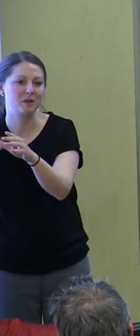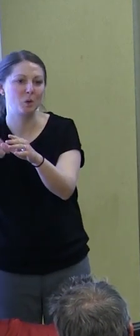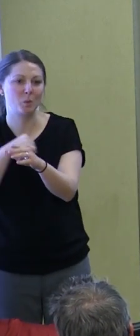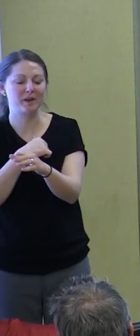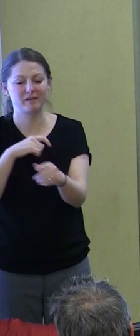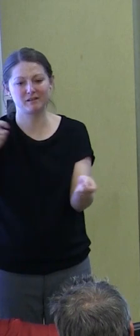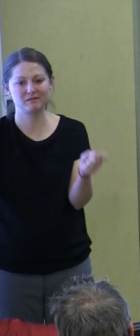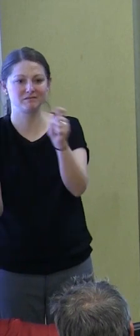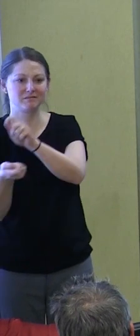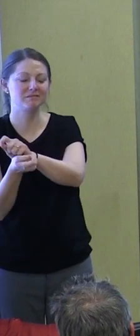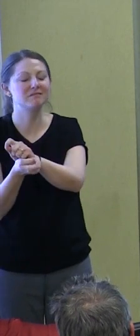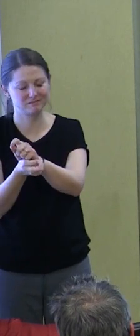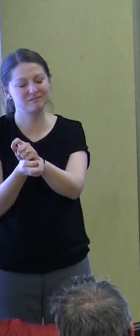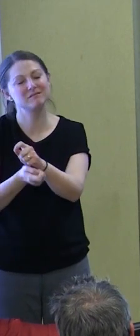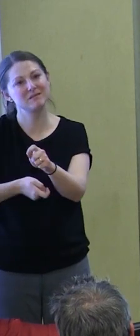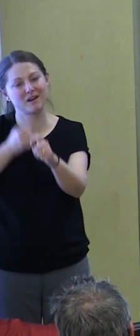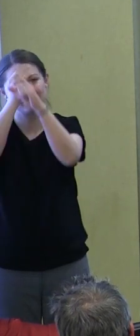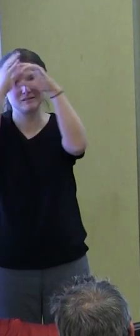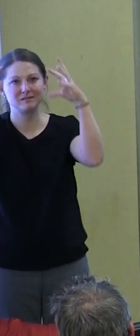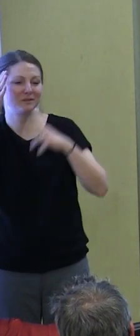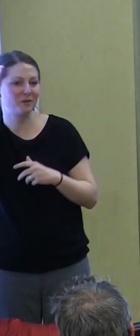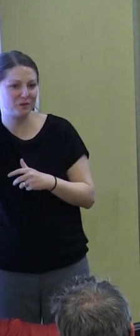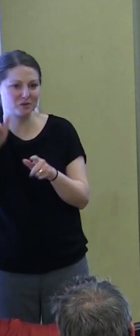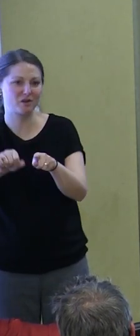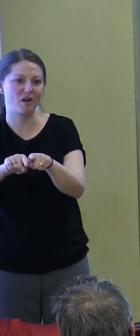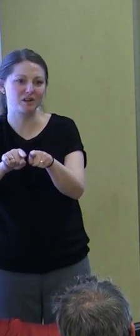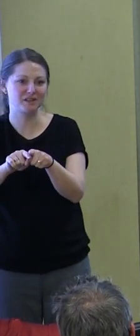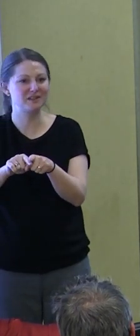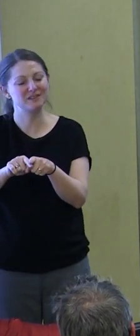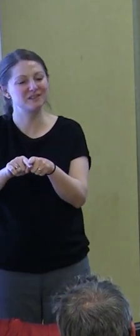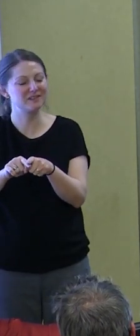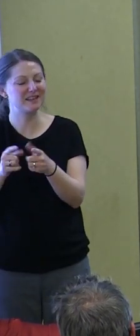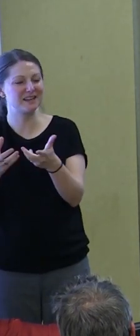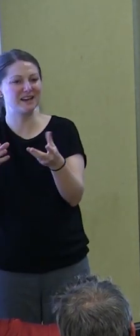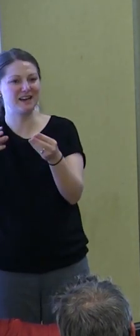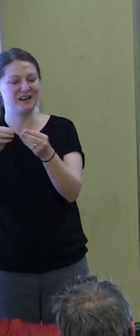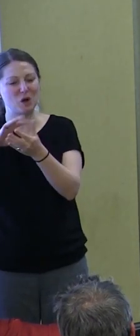our vision for the future, an informed vision for the future.